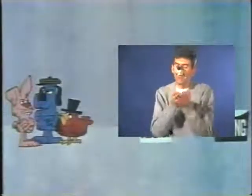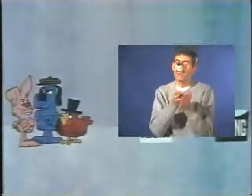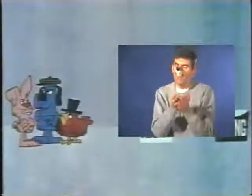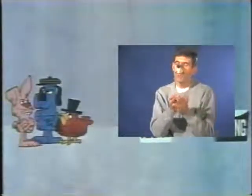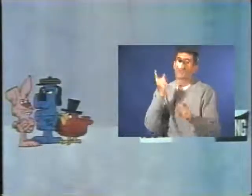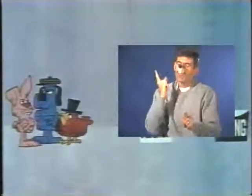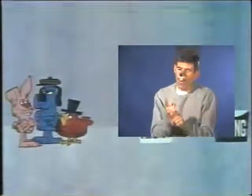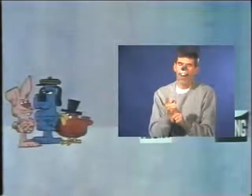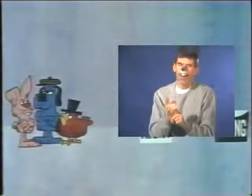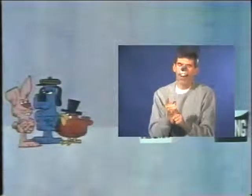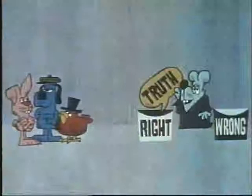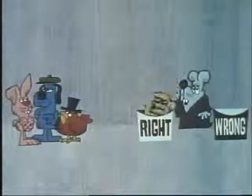Truth, right.